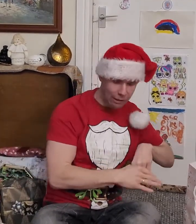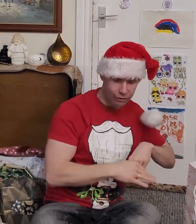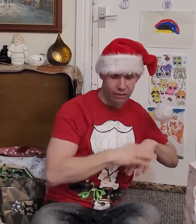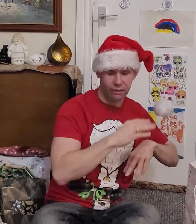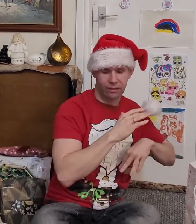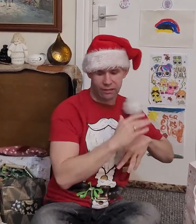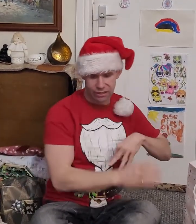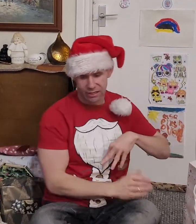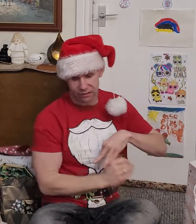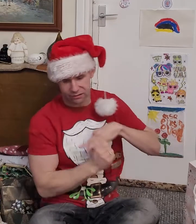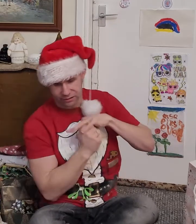million Years